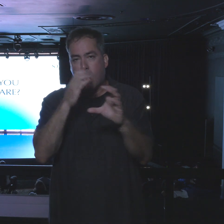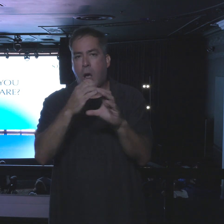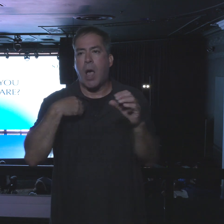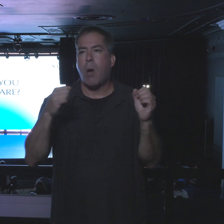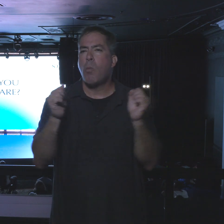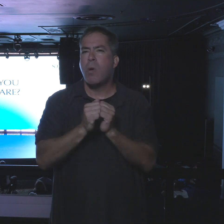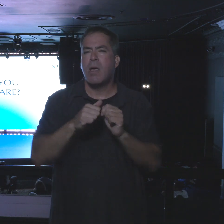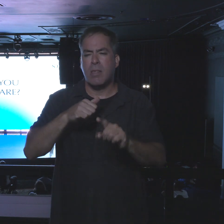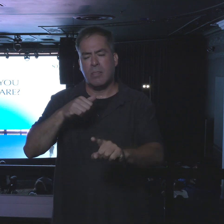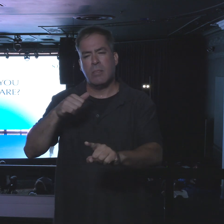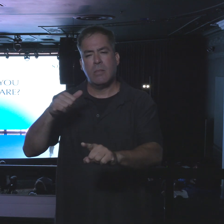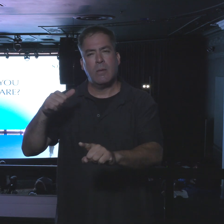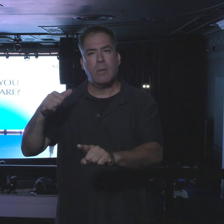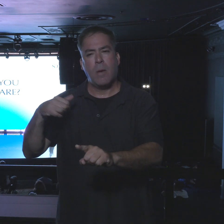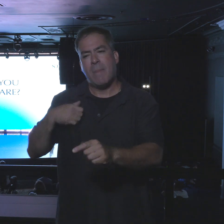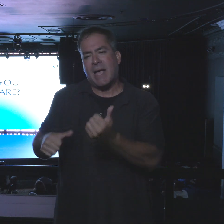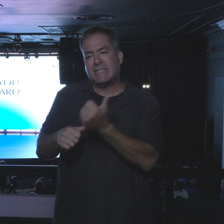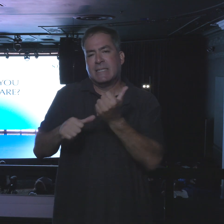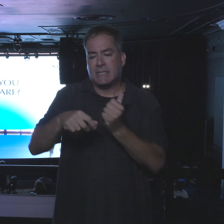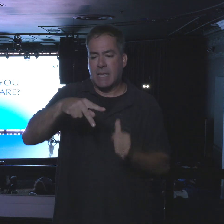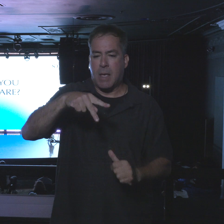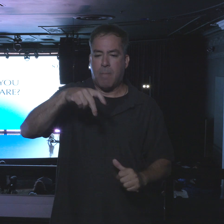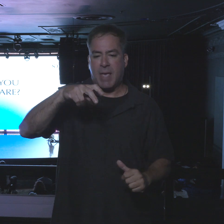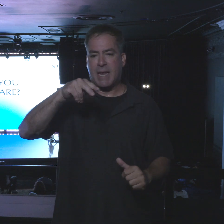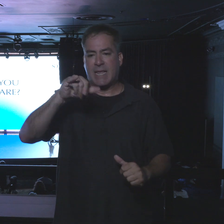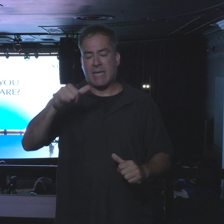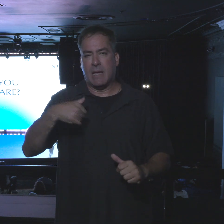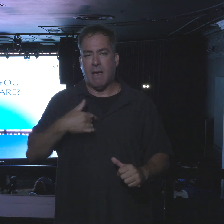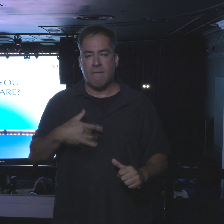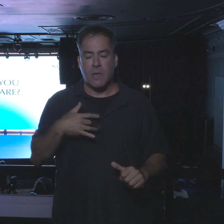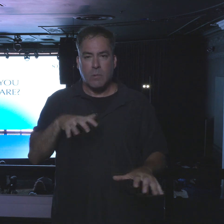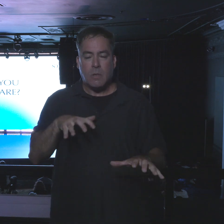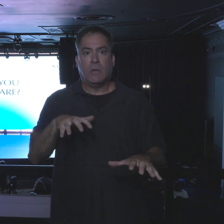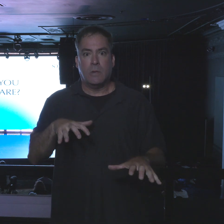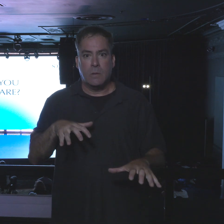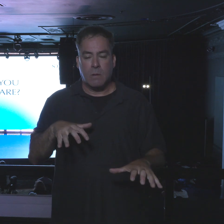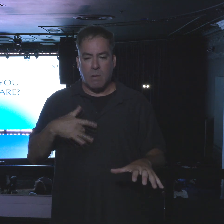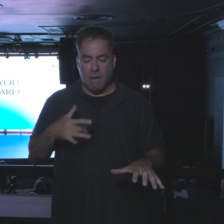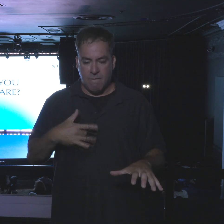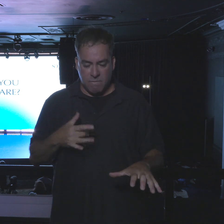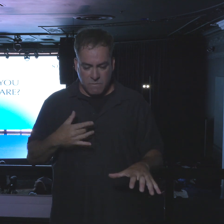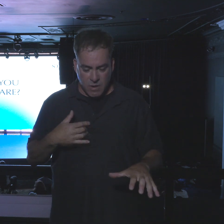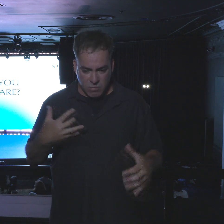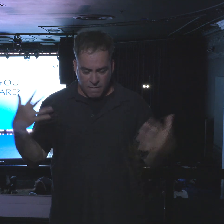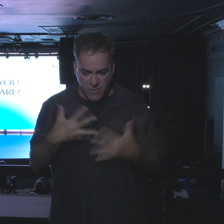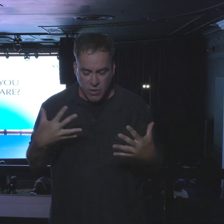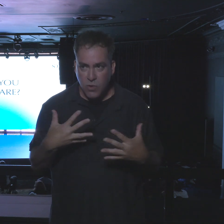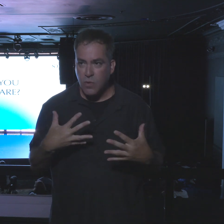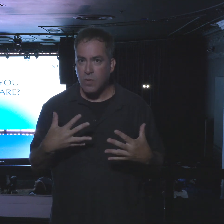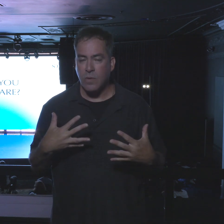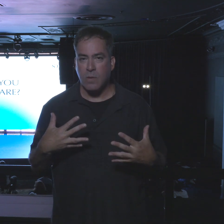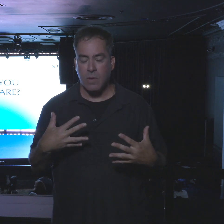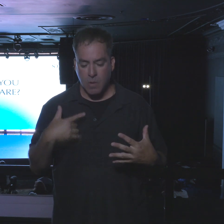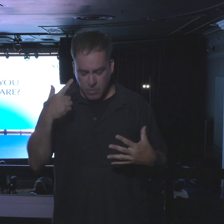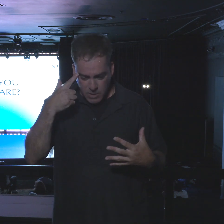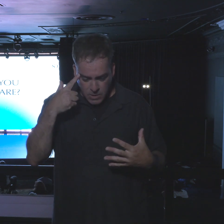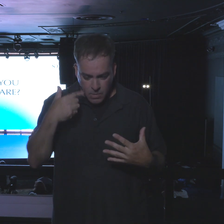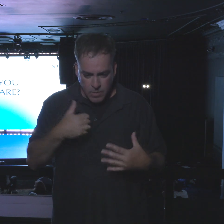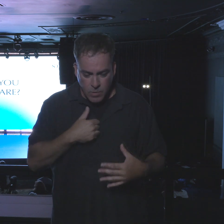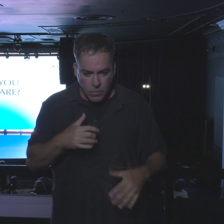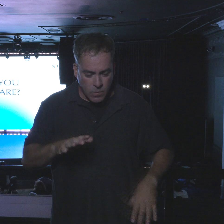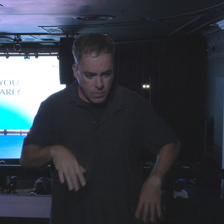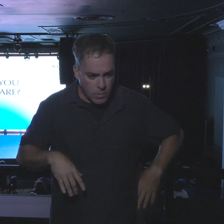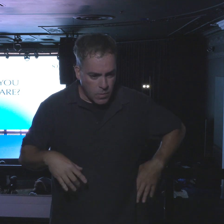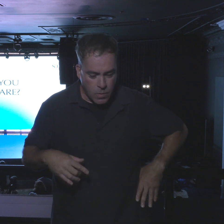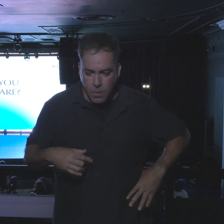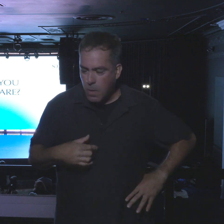I am crippled. And I can't even tell you, I was paralyzed with fear. I'm thinking to myself,